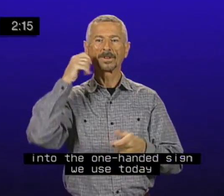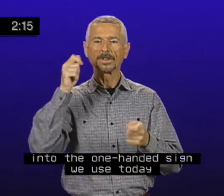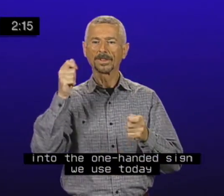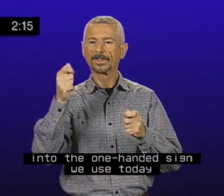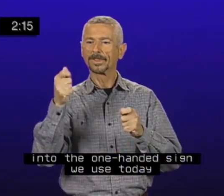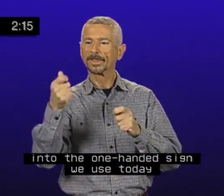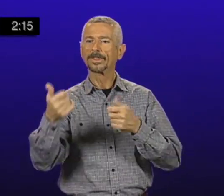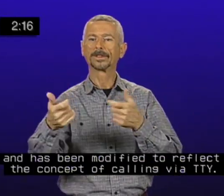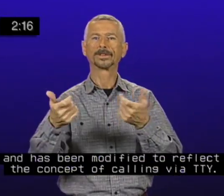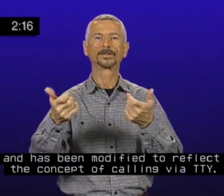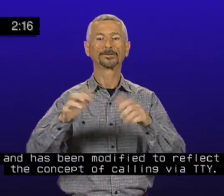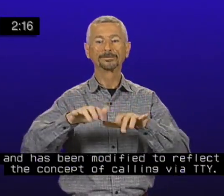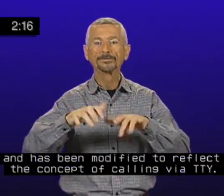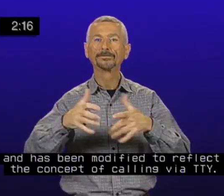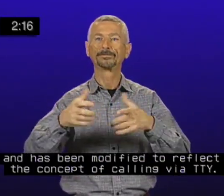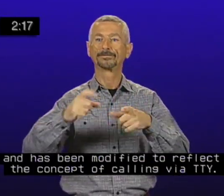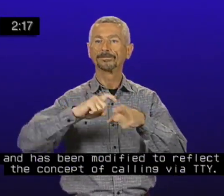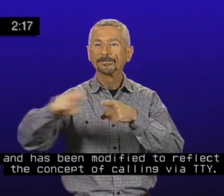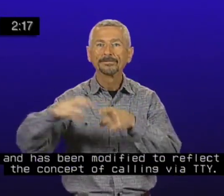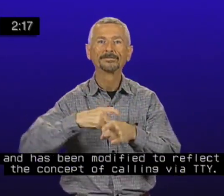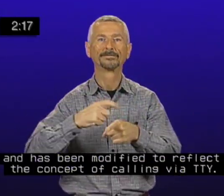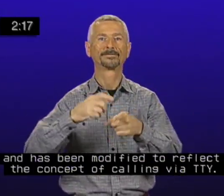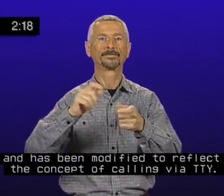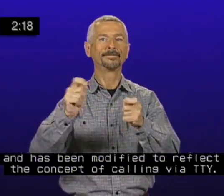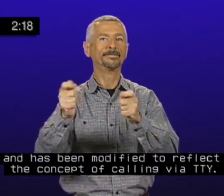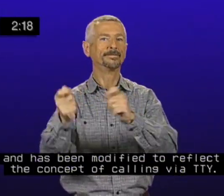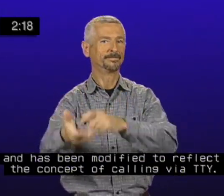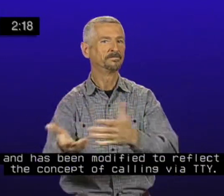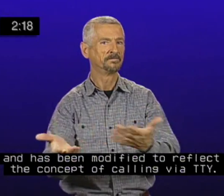and has been modified to reflect the concept of calling via TTY.